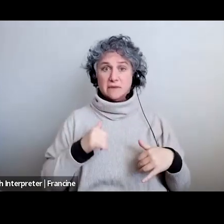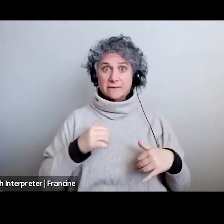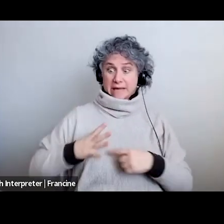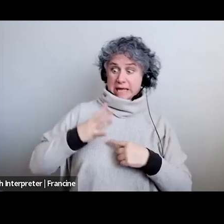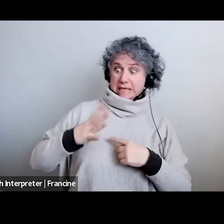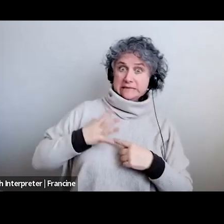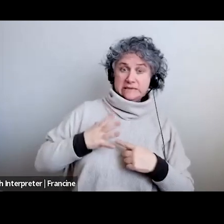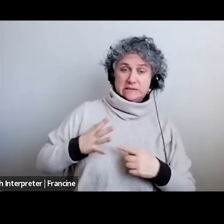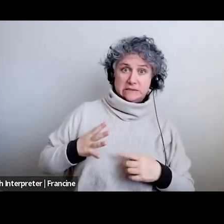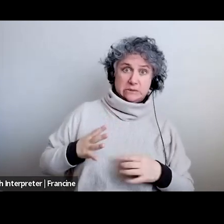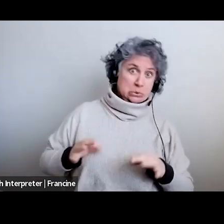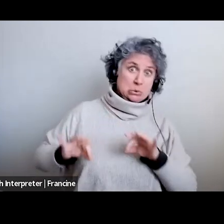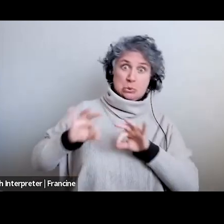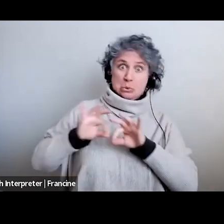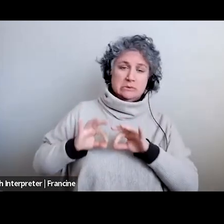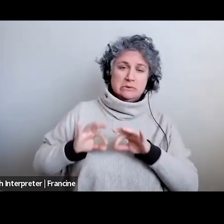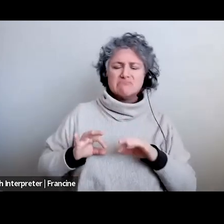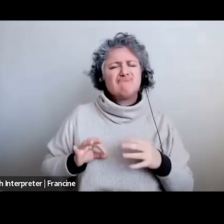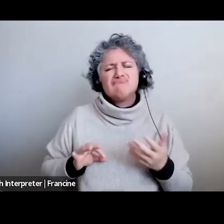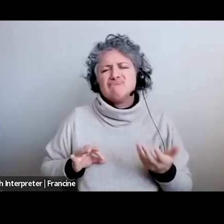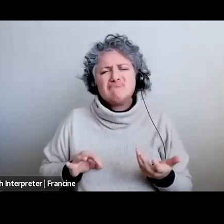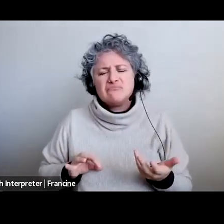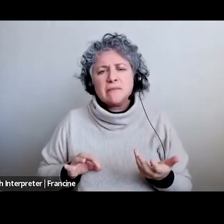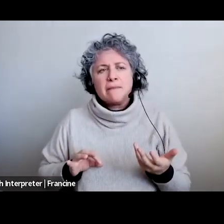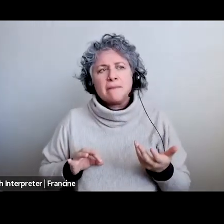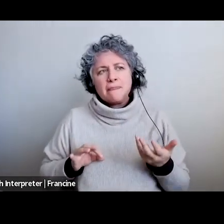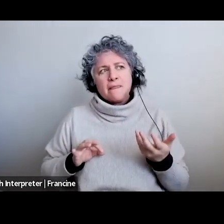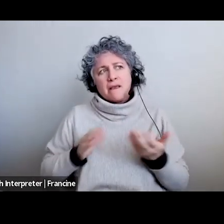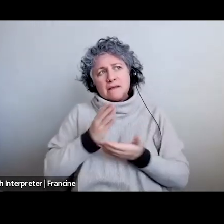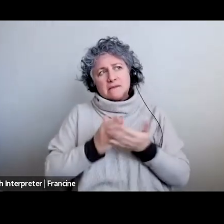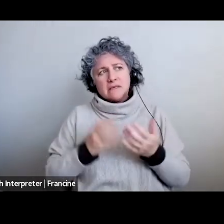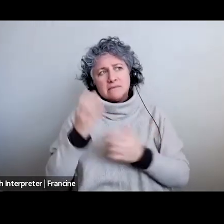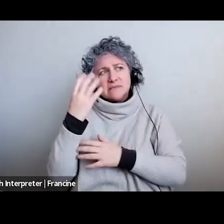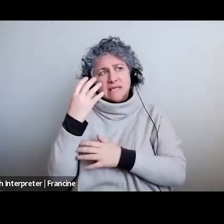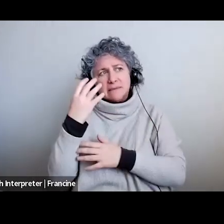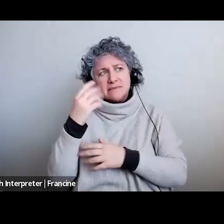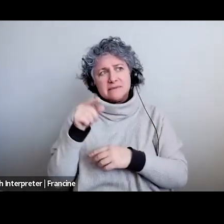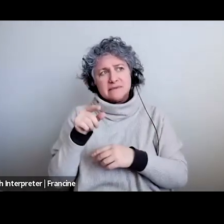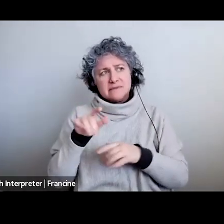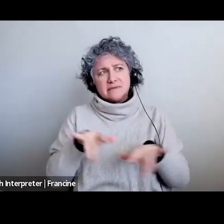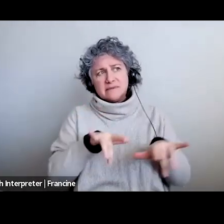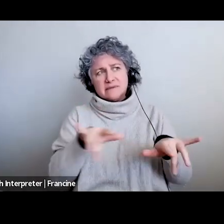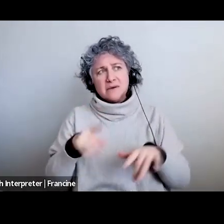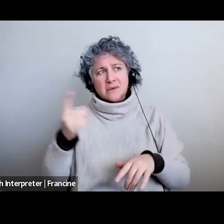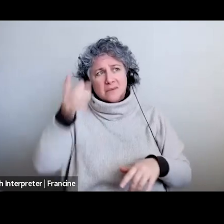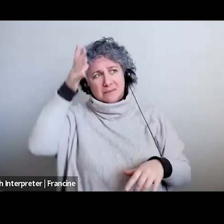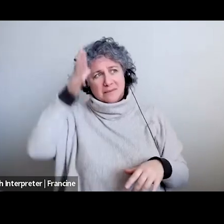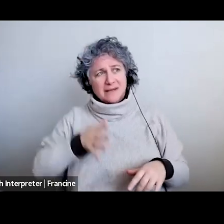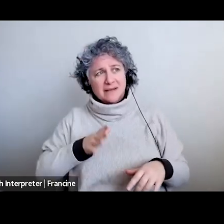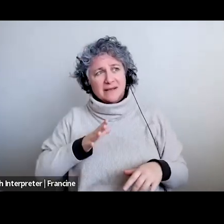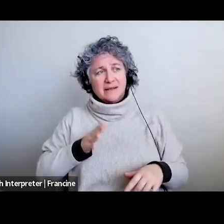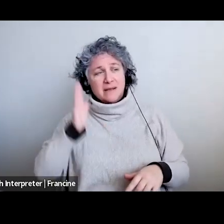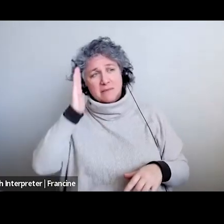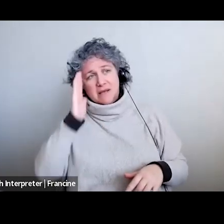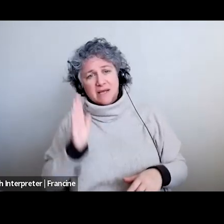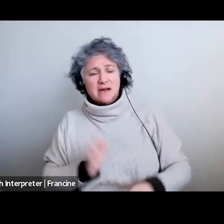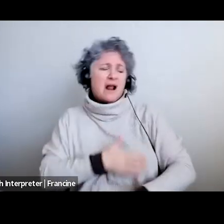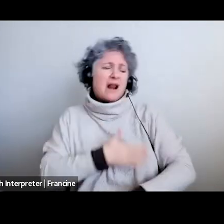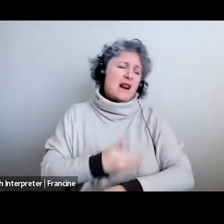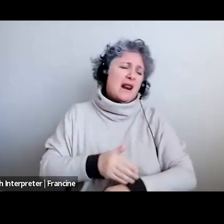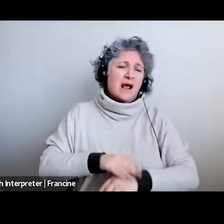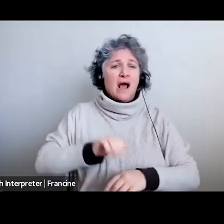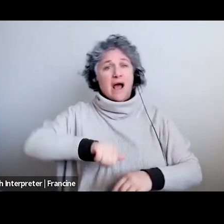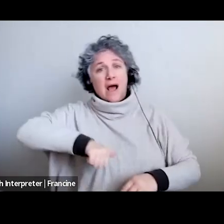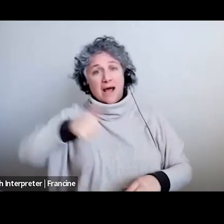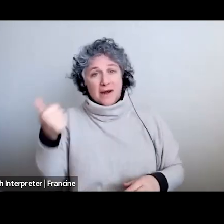i mean i looked at some tapes you know i've seen tapes before where this fellow was singing away on his bed and right behind him was another bed